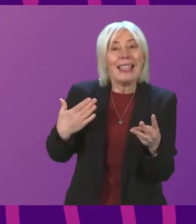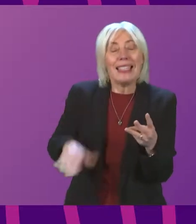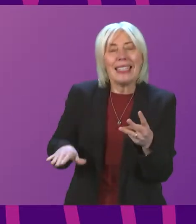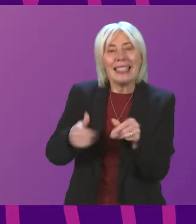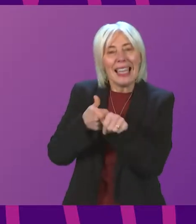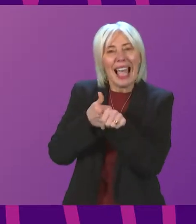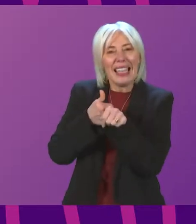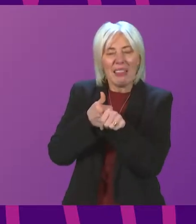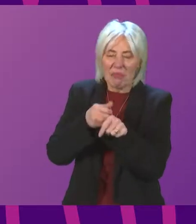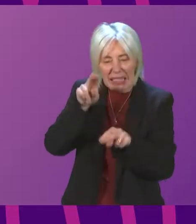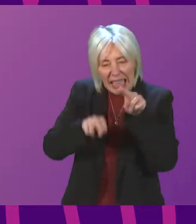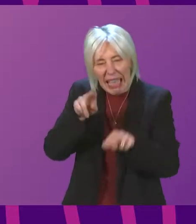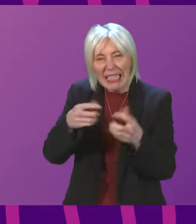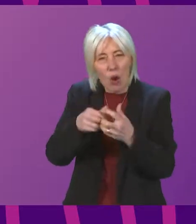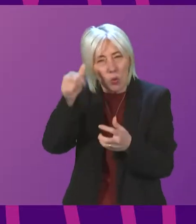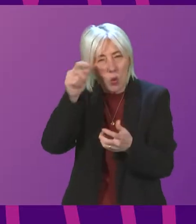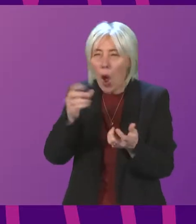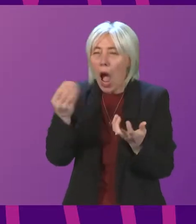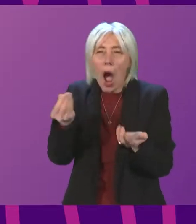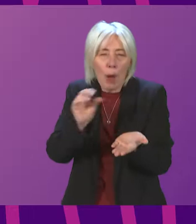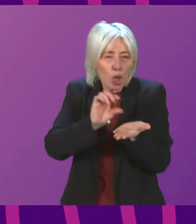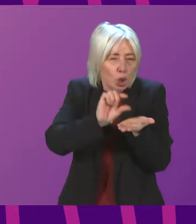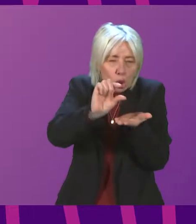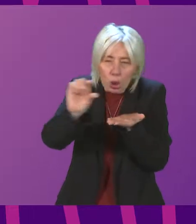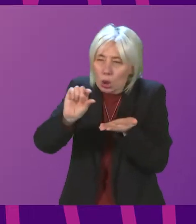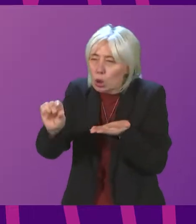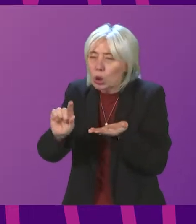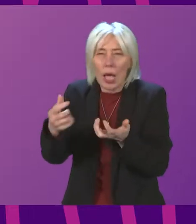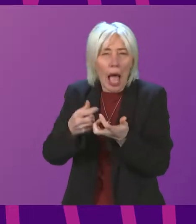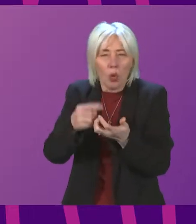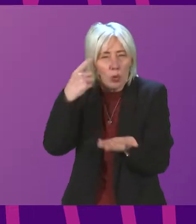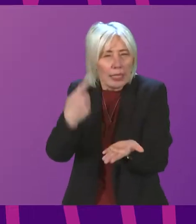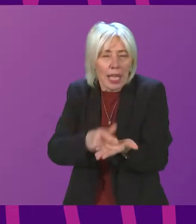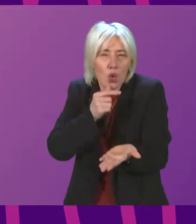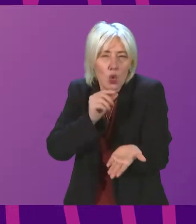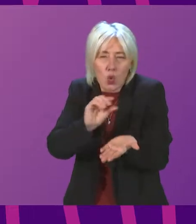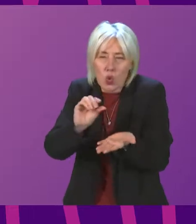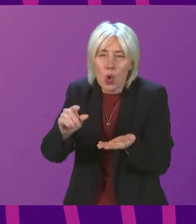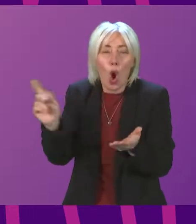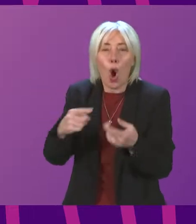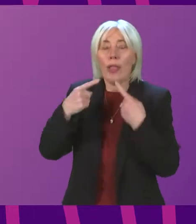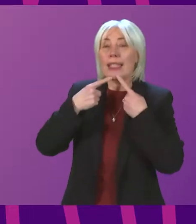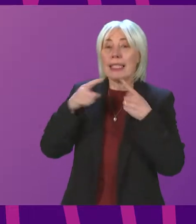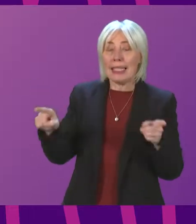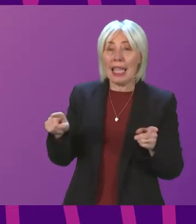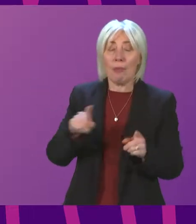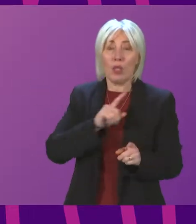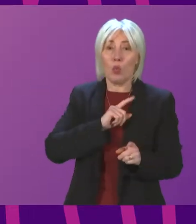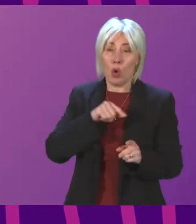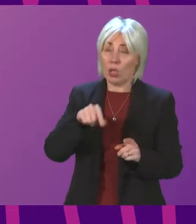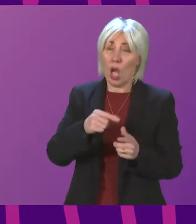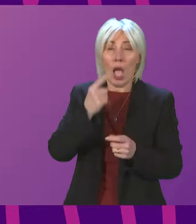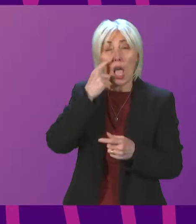support money be allocated? What is the rationale behind the figure? Everything in this statement is dealing with the fact that young people have lost